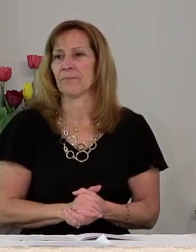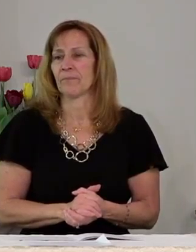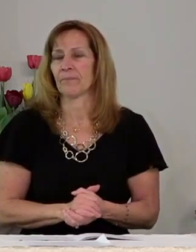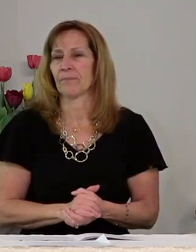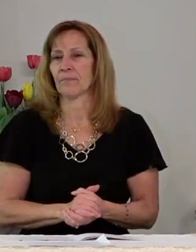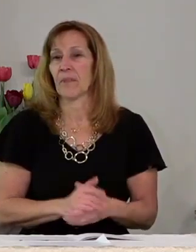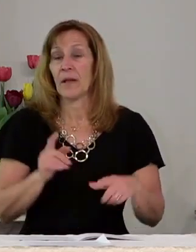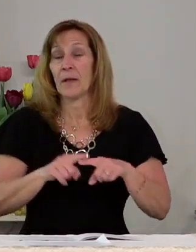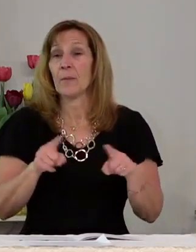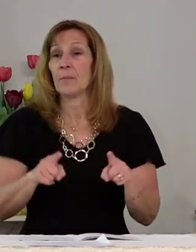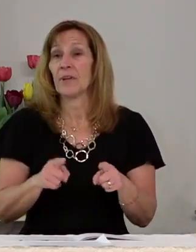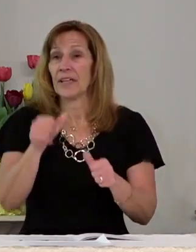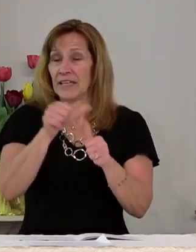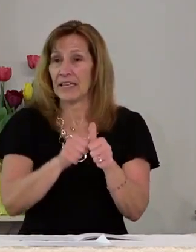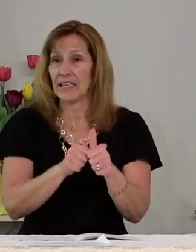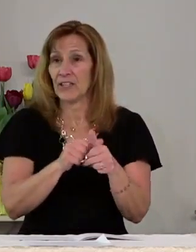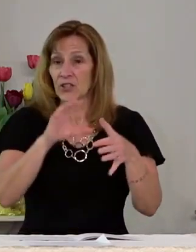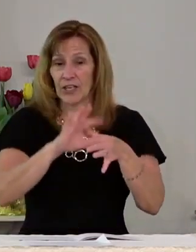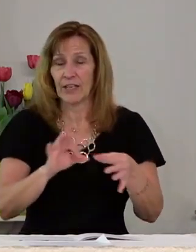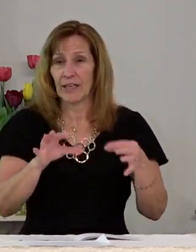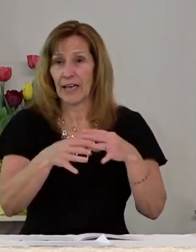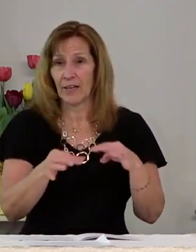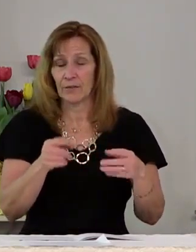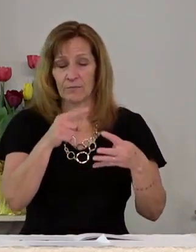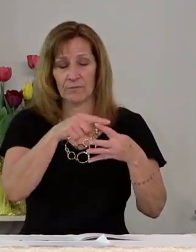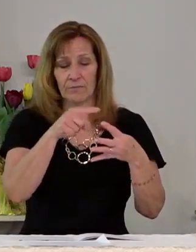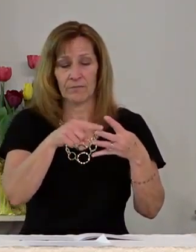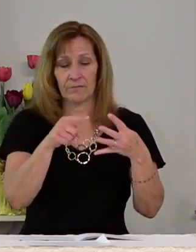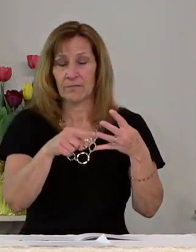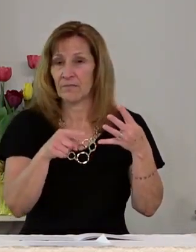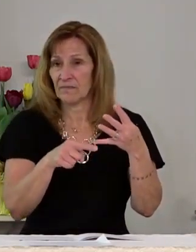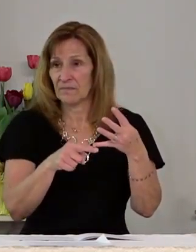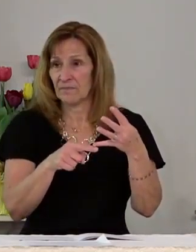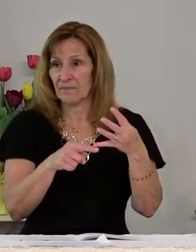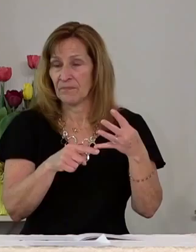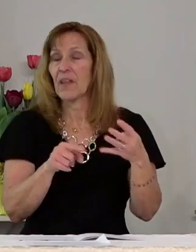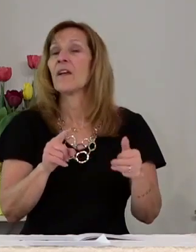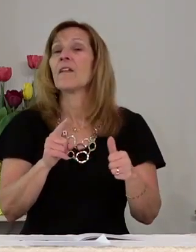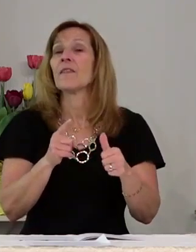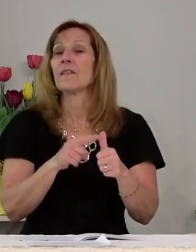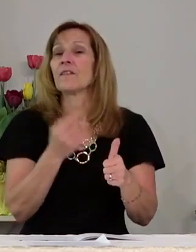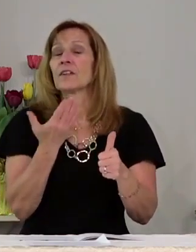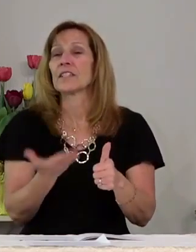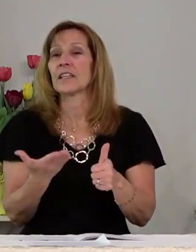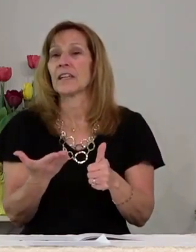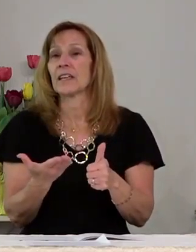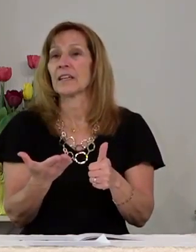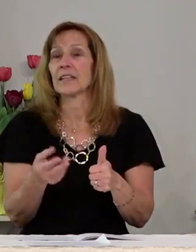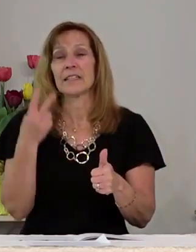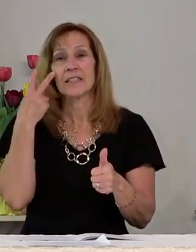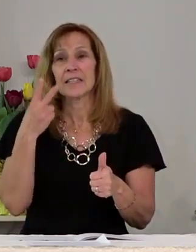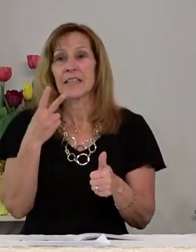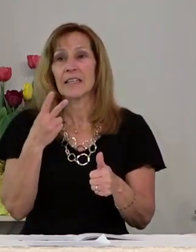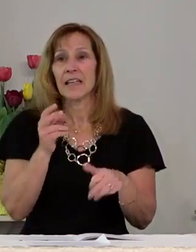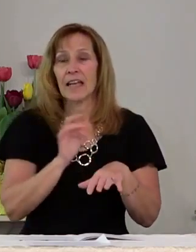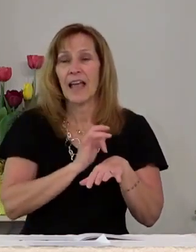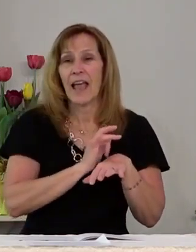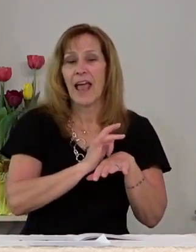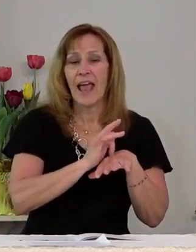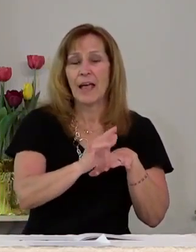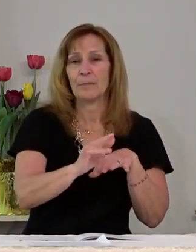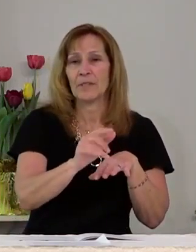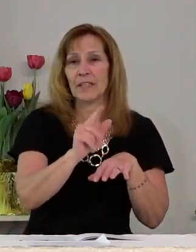But in each account the first thing seen is an empty